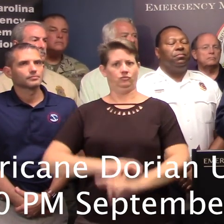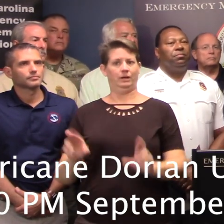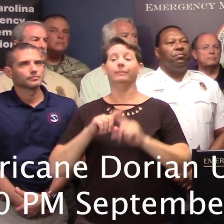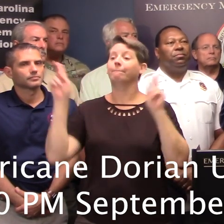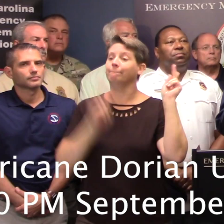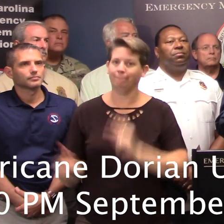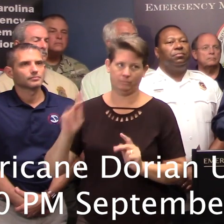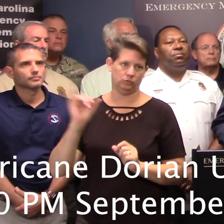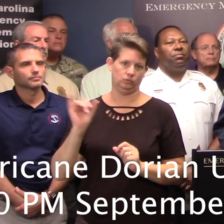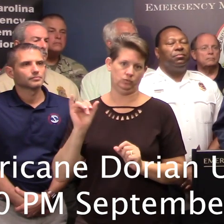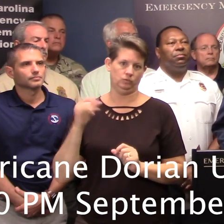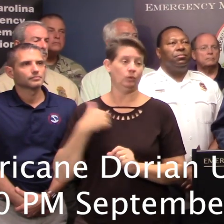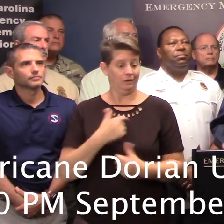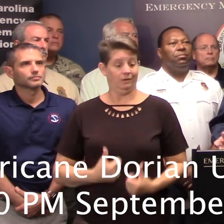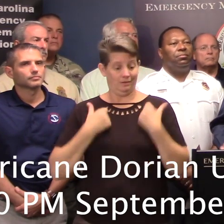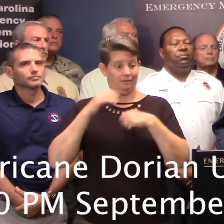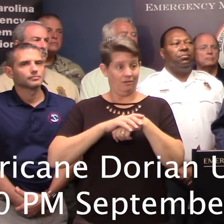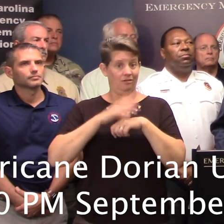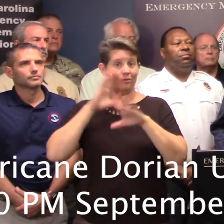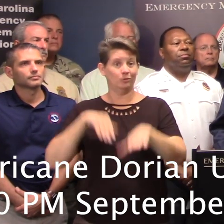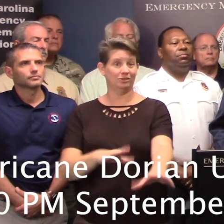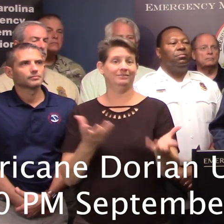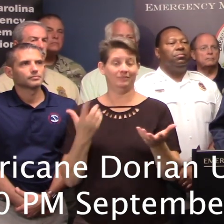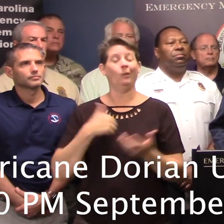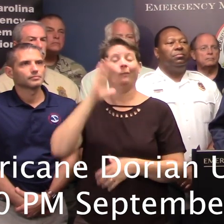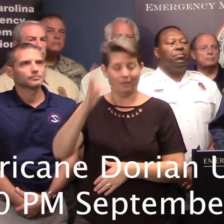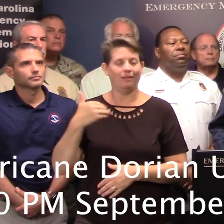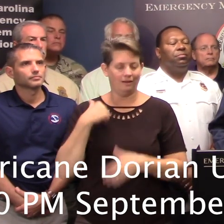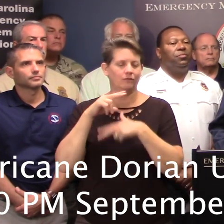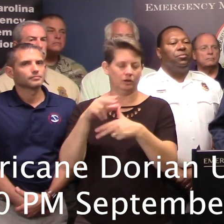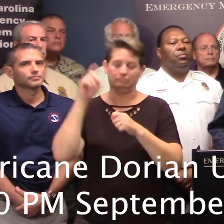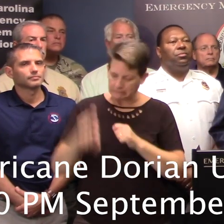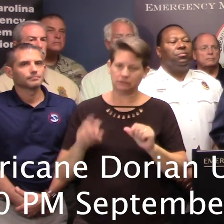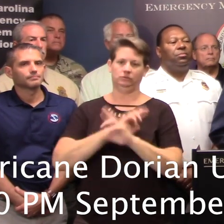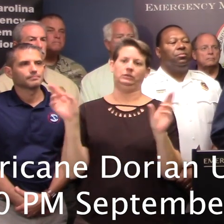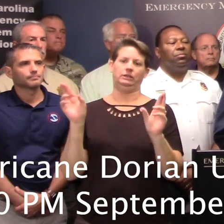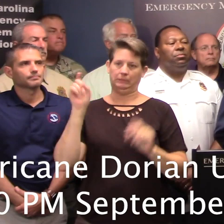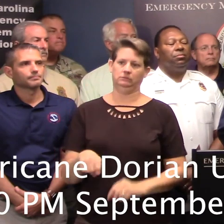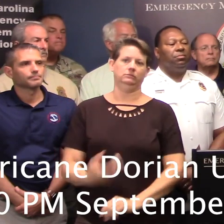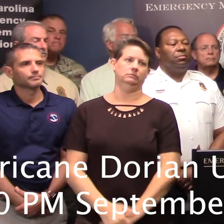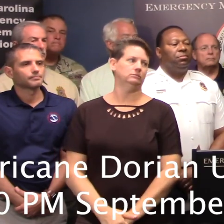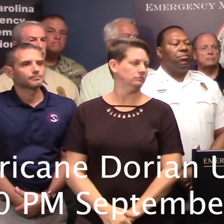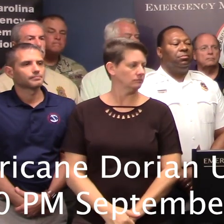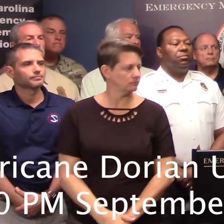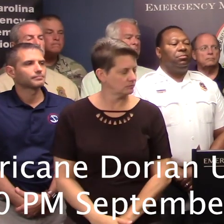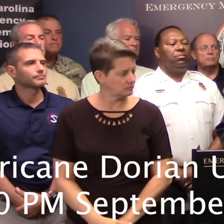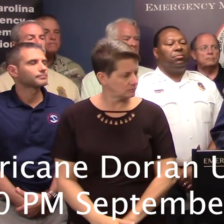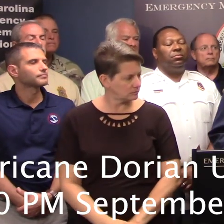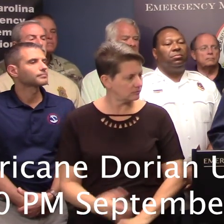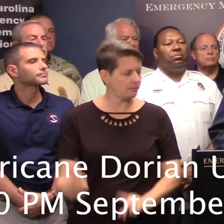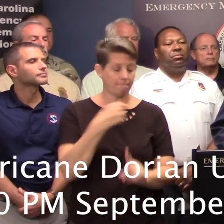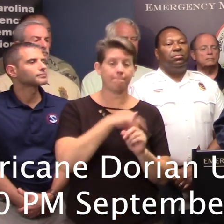the citizens as well. We live on the Atlantic coast. We are going to have hurricanes. We've got to be ready for them. Yes? Going back to